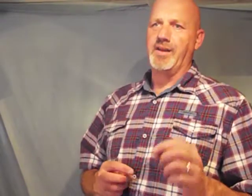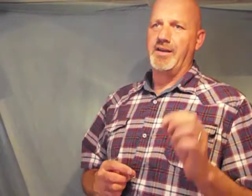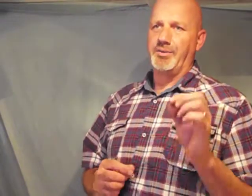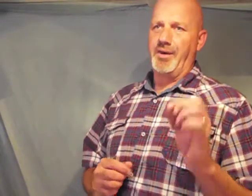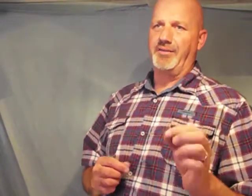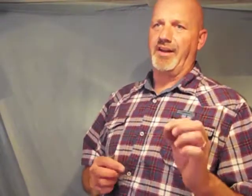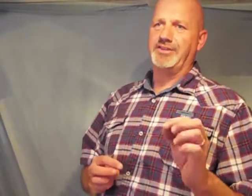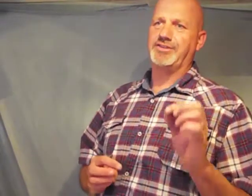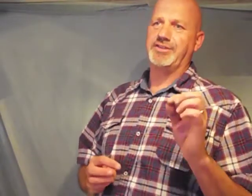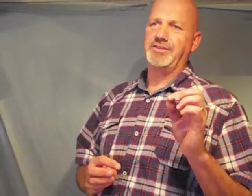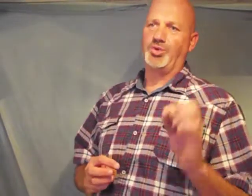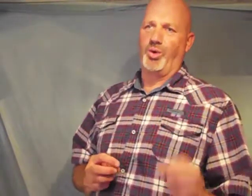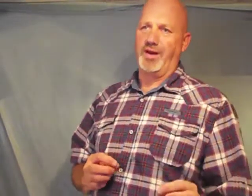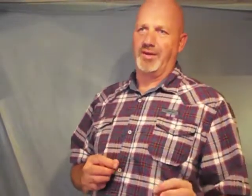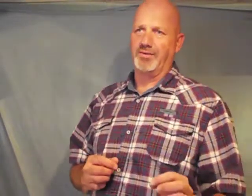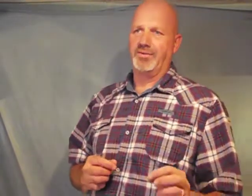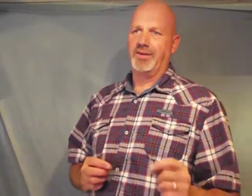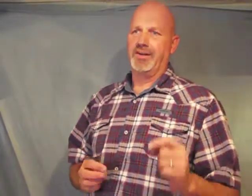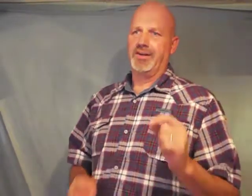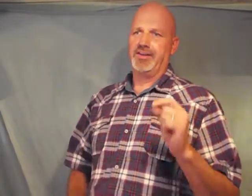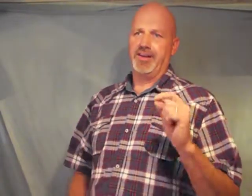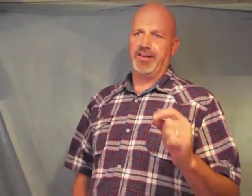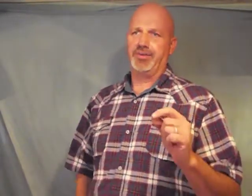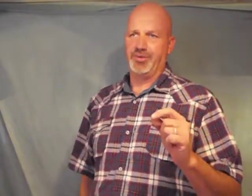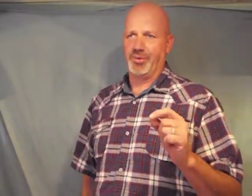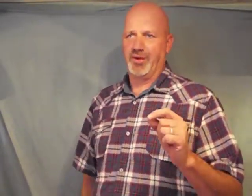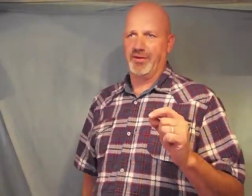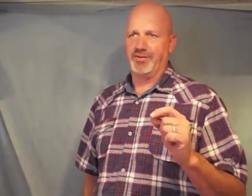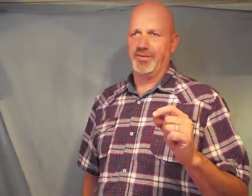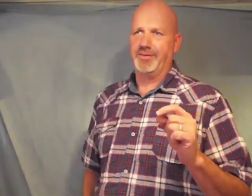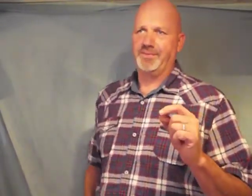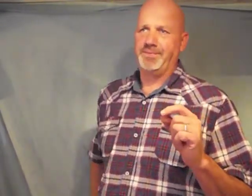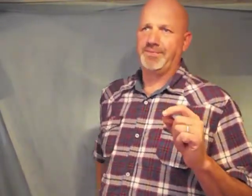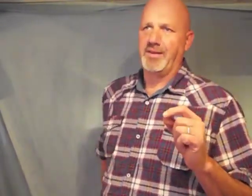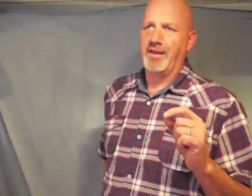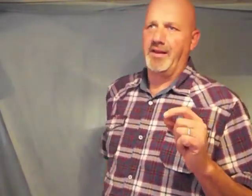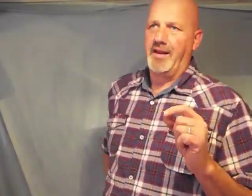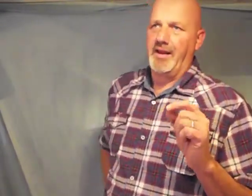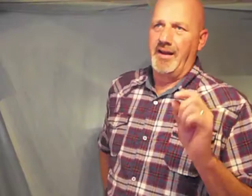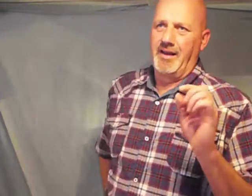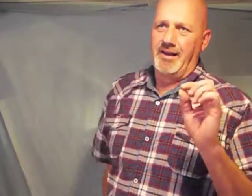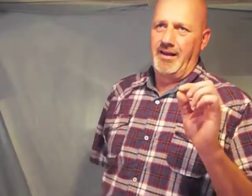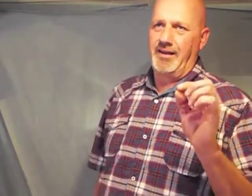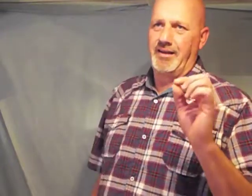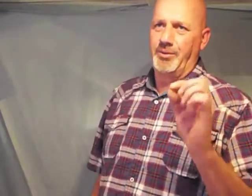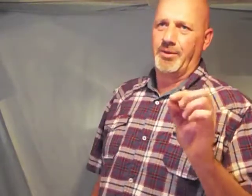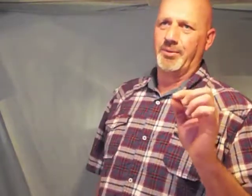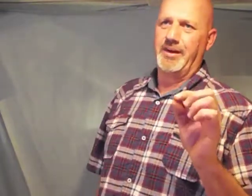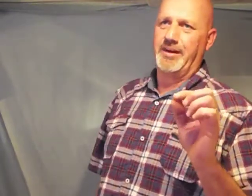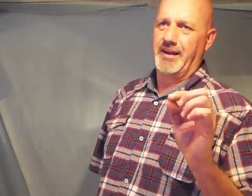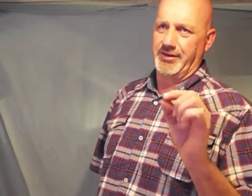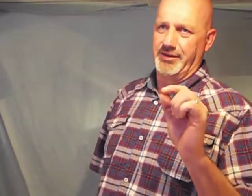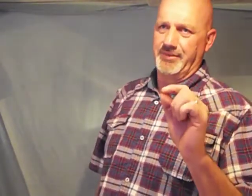Revelation 12 10 through 12 12 I want to read that to you